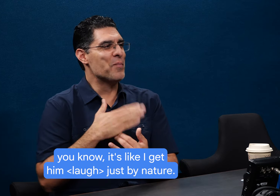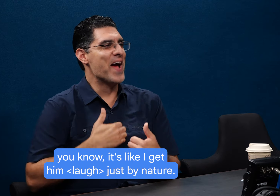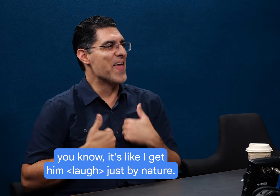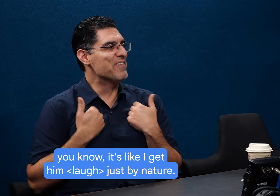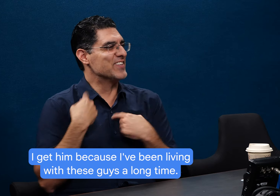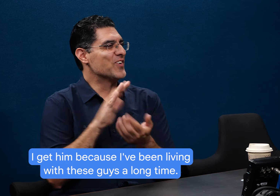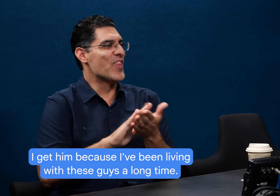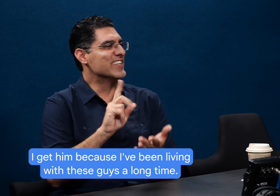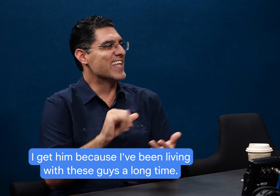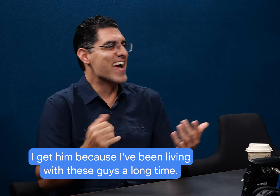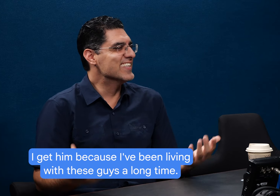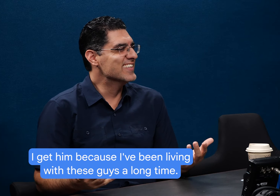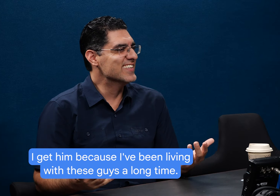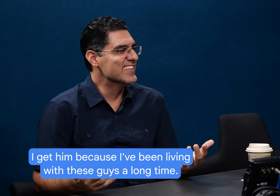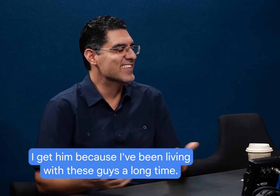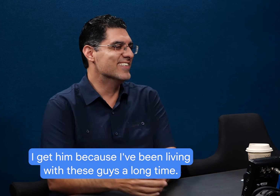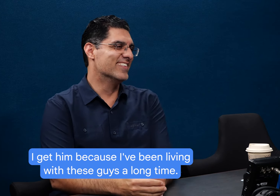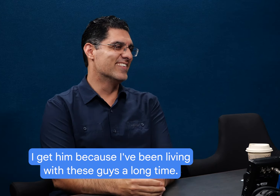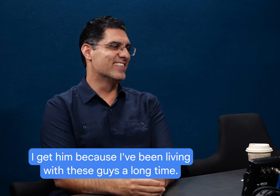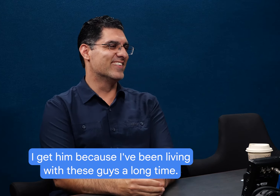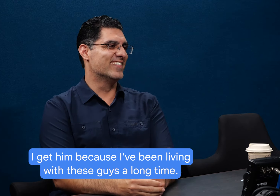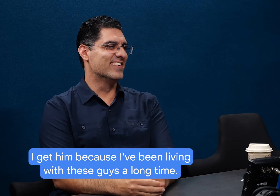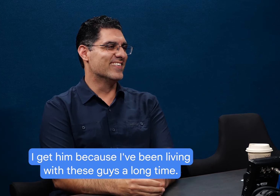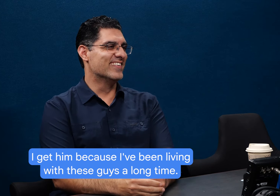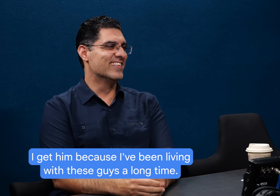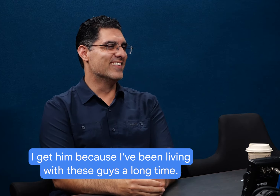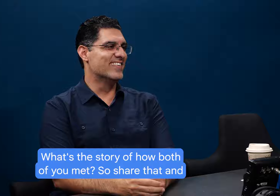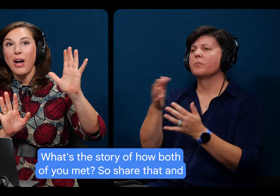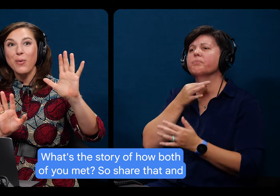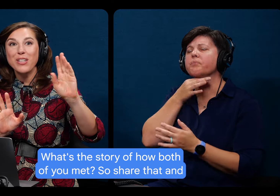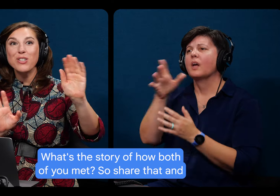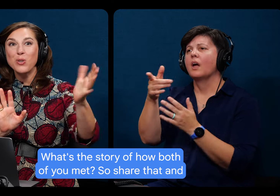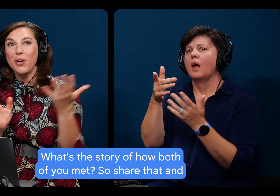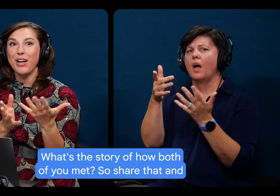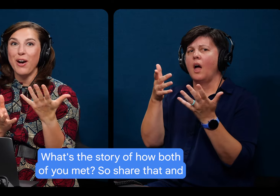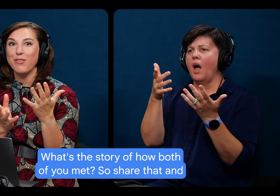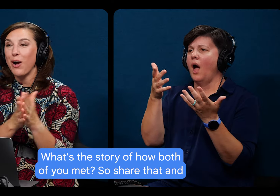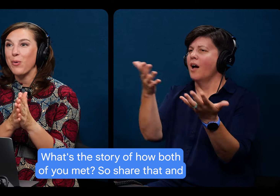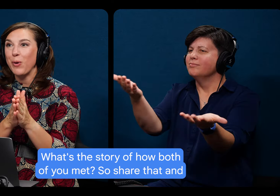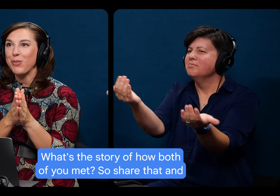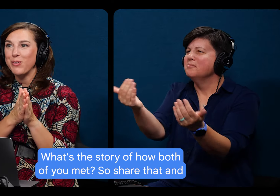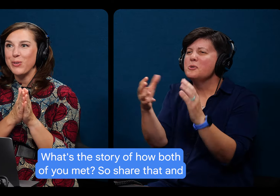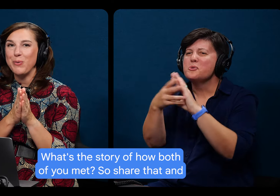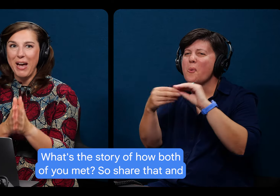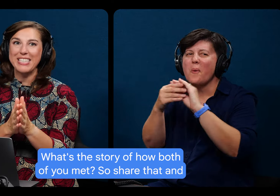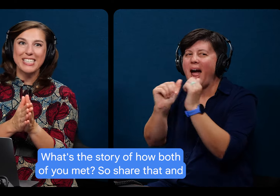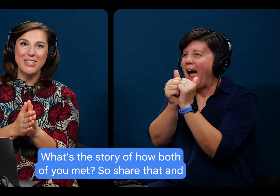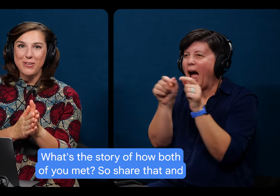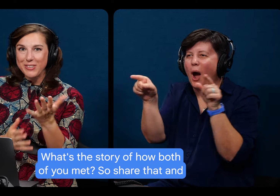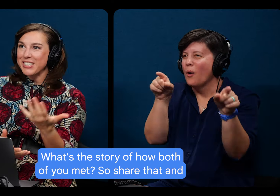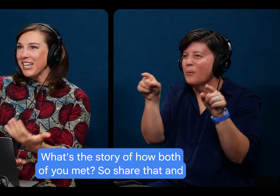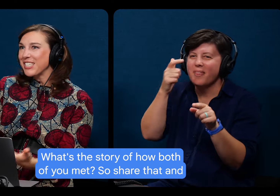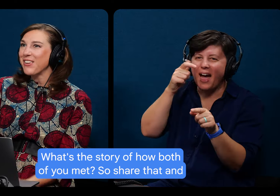get them. Just by nature, I get them because I've been living with these guys a long time. What's the story of how both of you met?